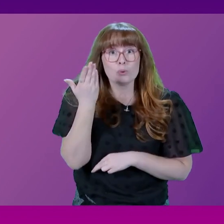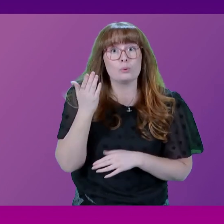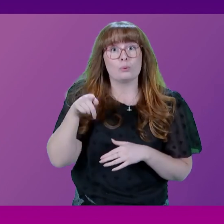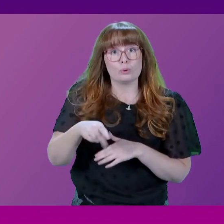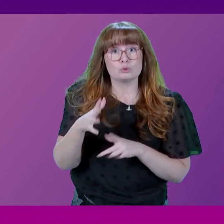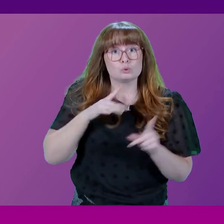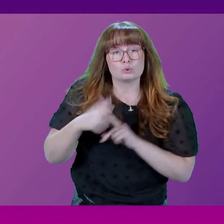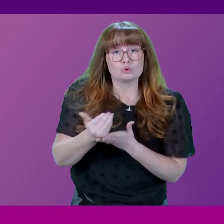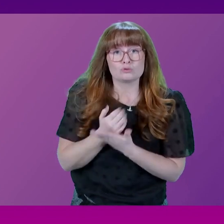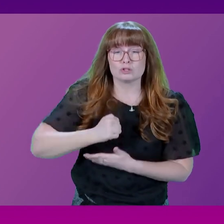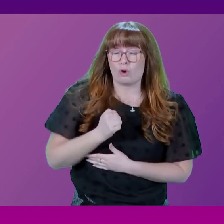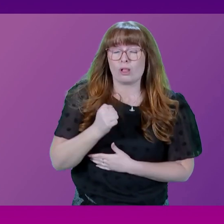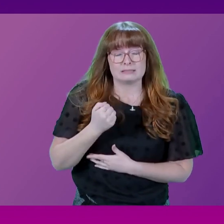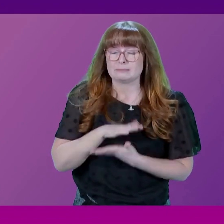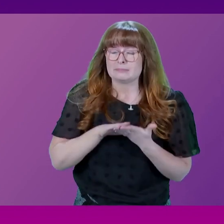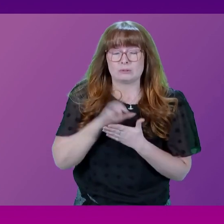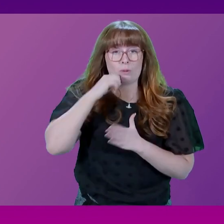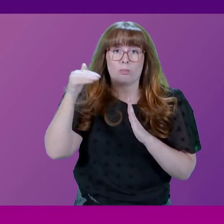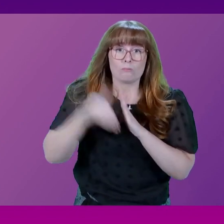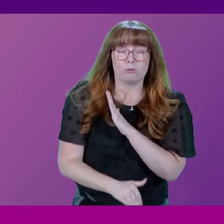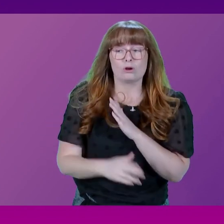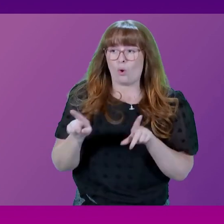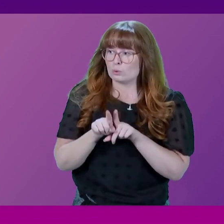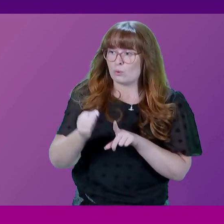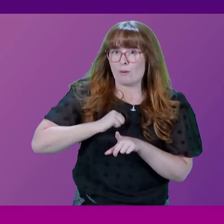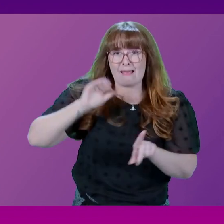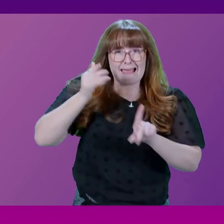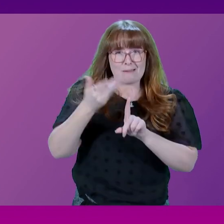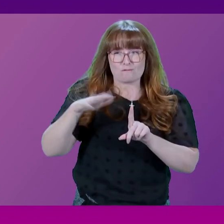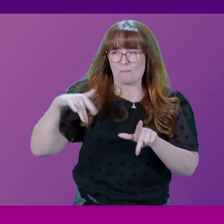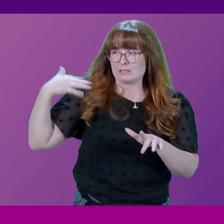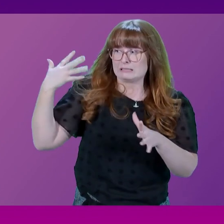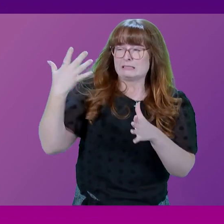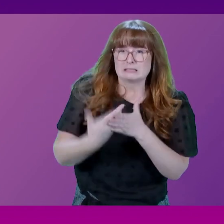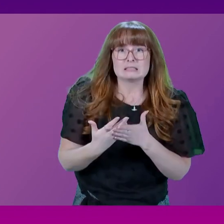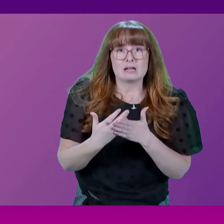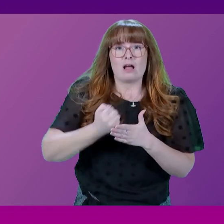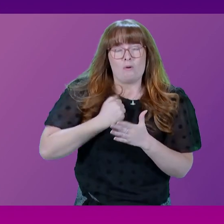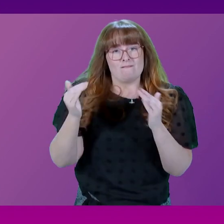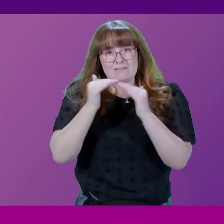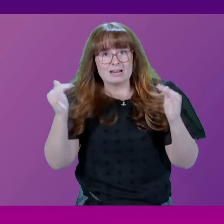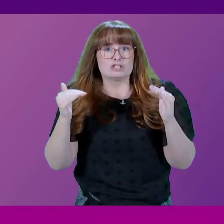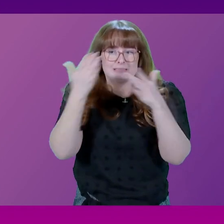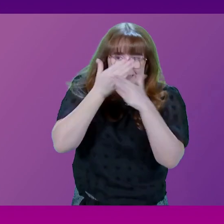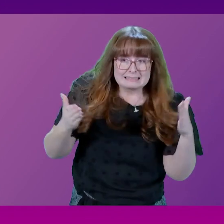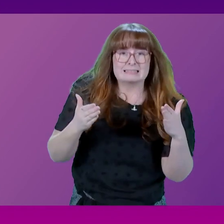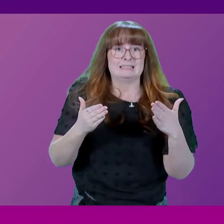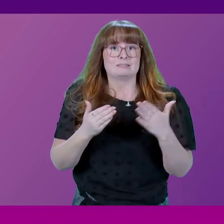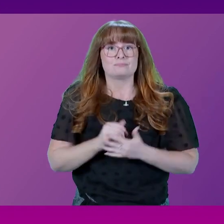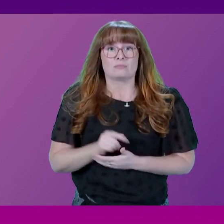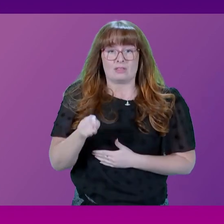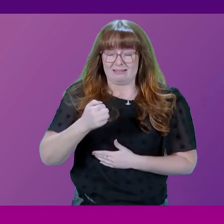the excellent staff at Social Security Scotland and of course the ethos that we've had from the very beginning around dignity, around fairness and around respect.